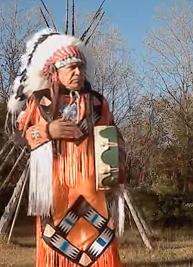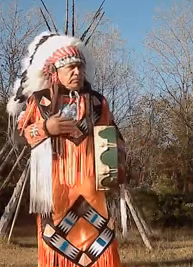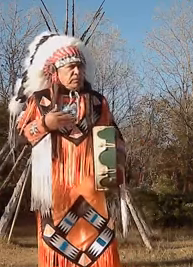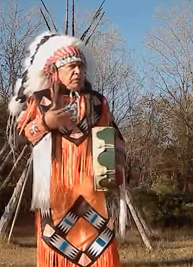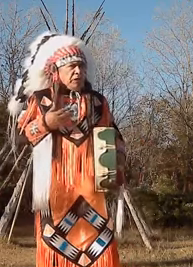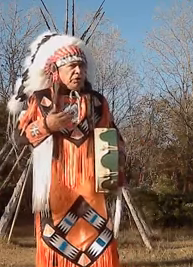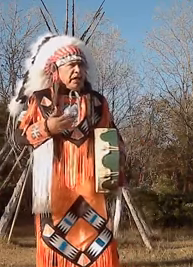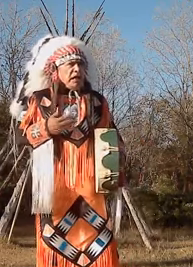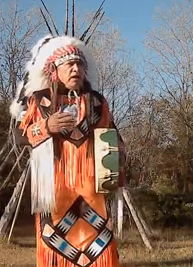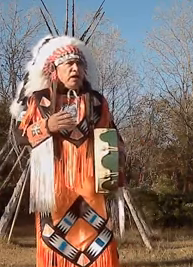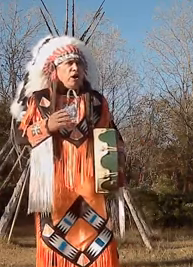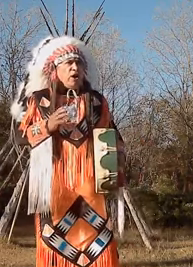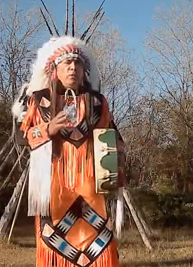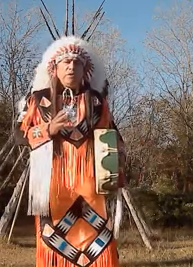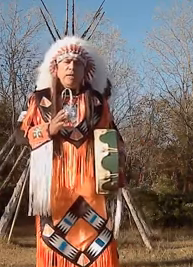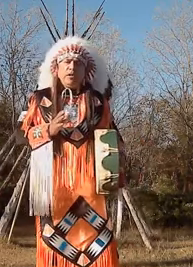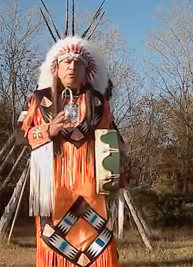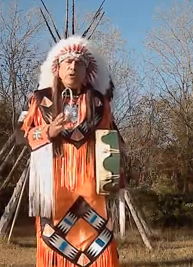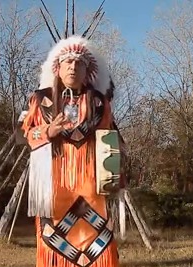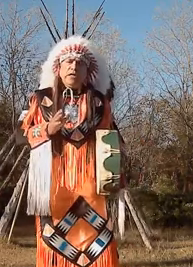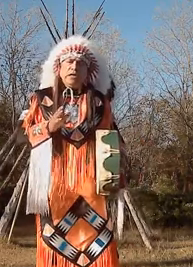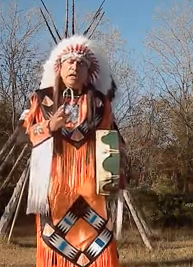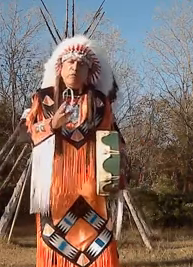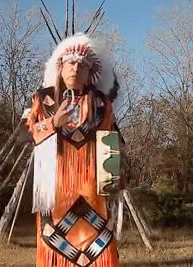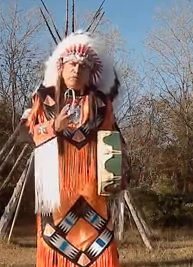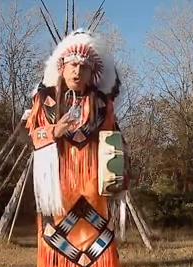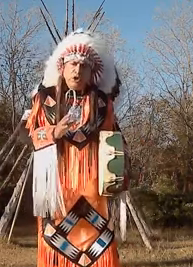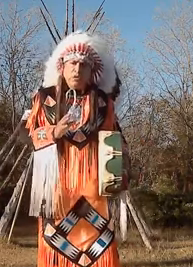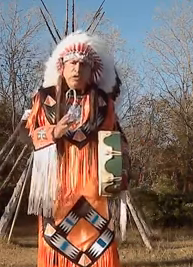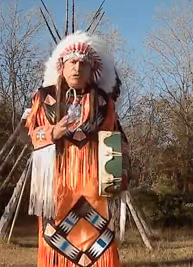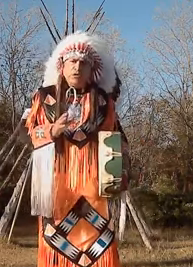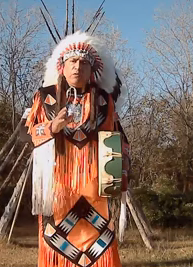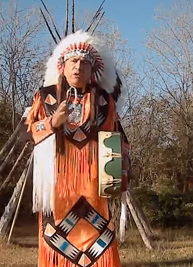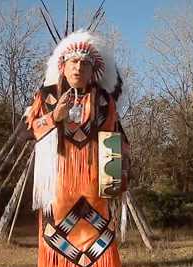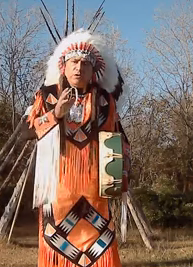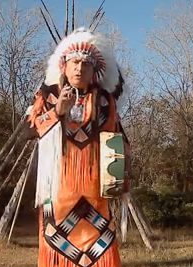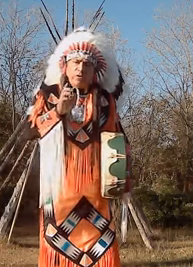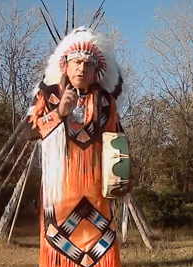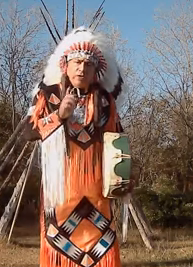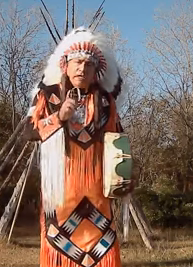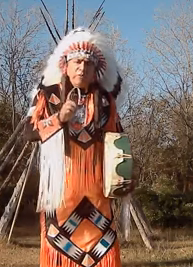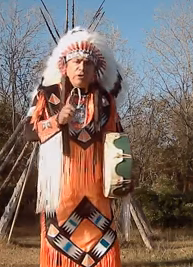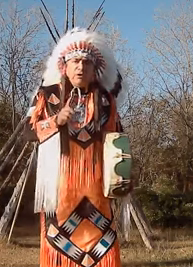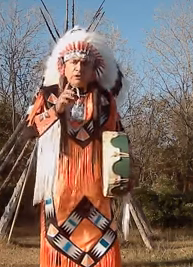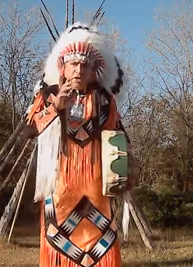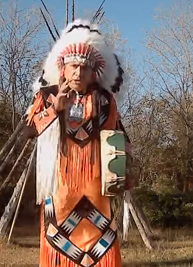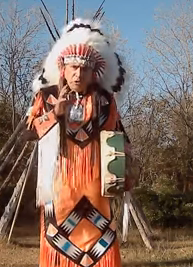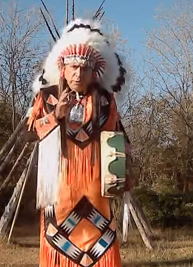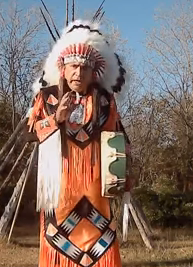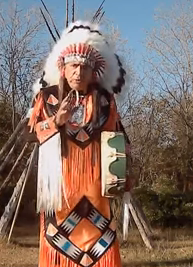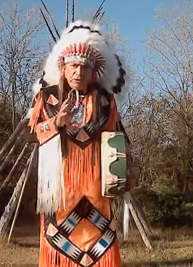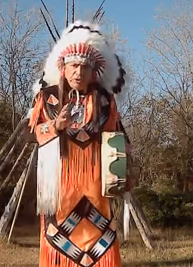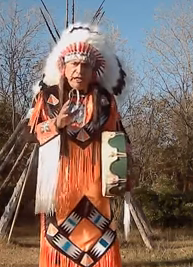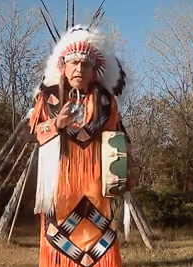And today, I'll always make it to where we can kind of review, so for those who are first-time viewers, you'll be able to see